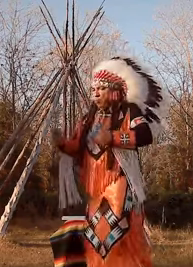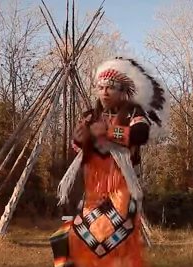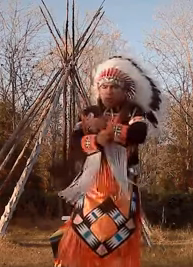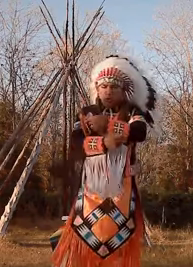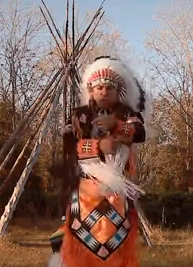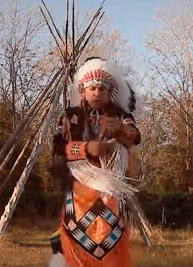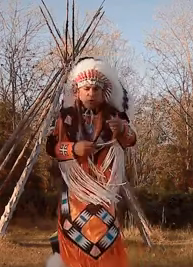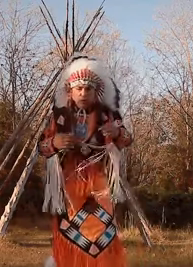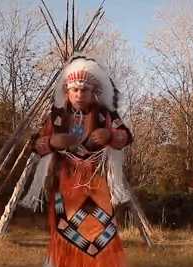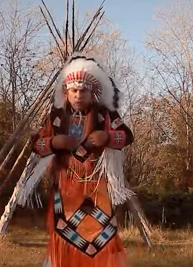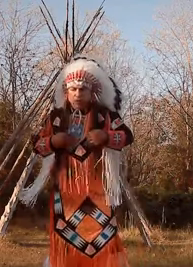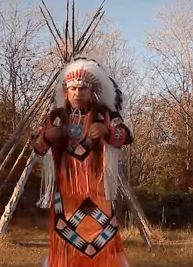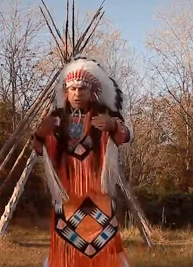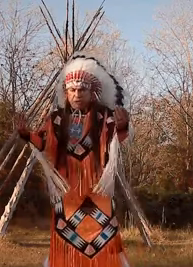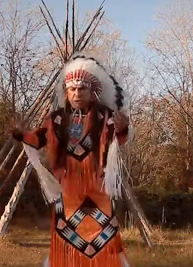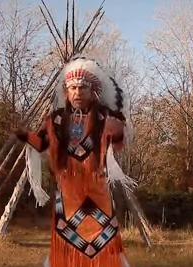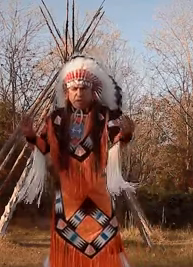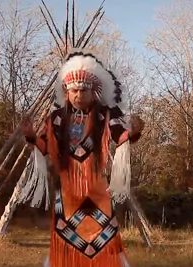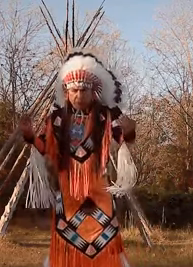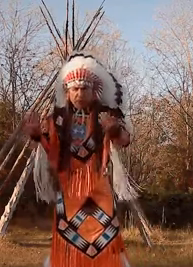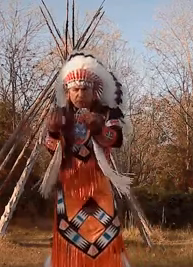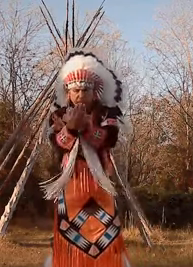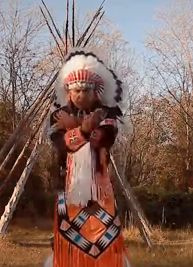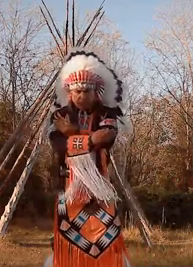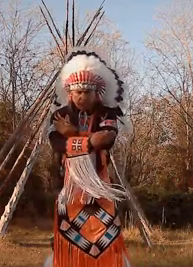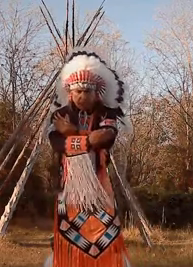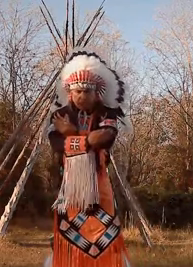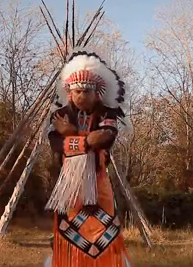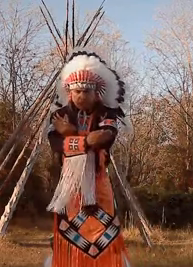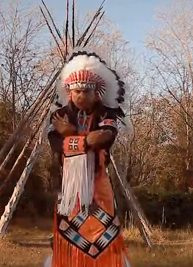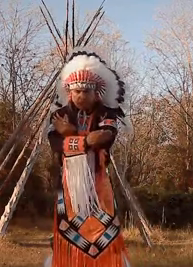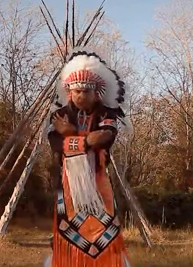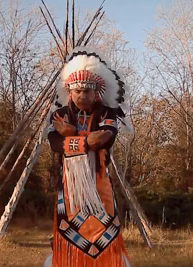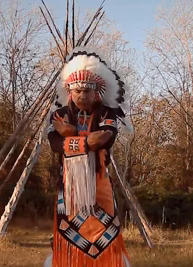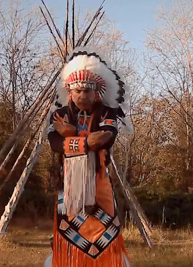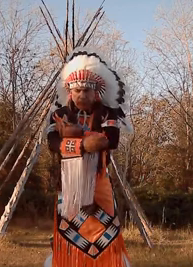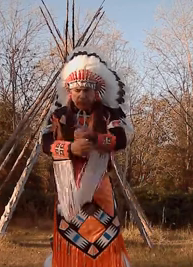but to, to, to exchange, okay?